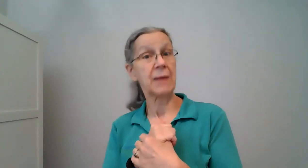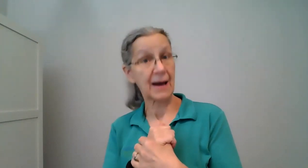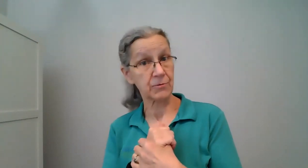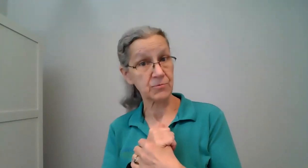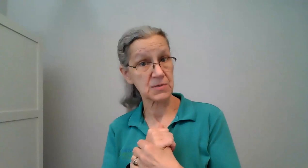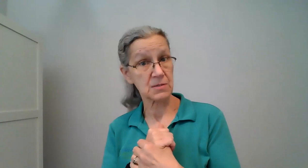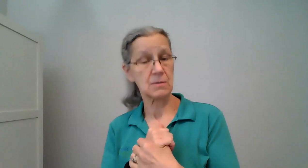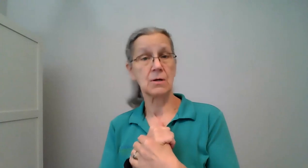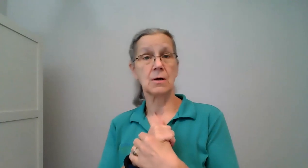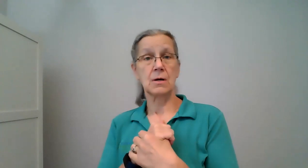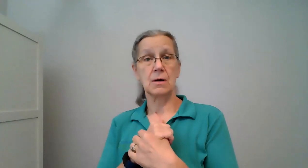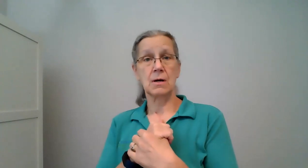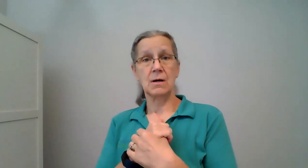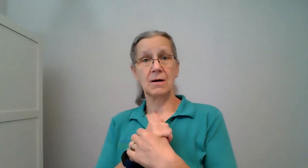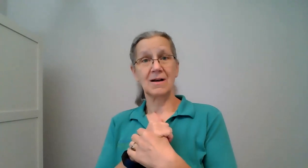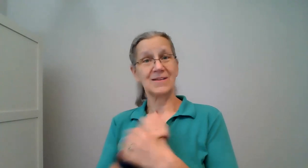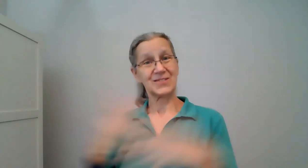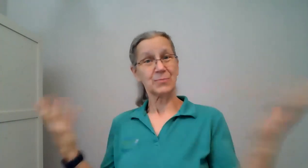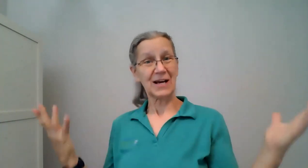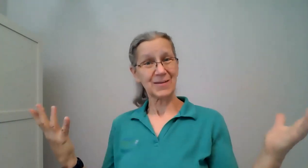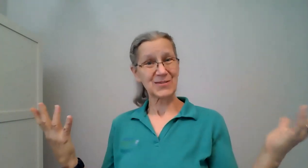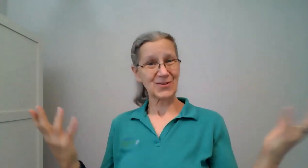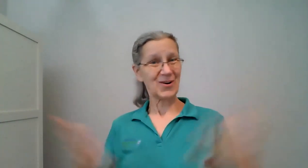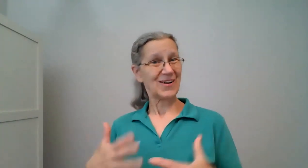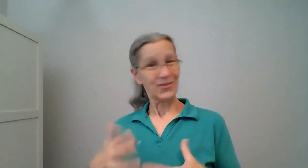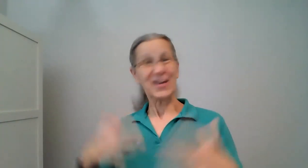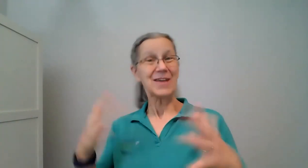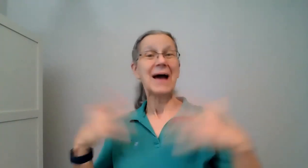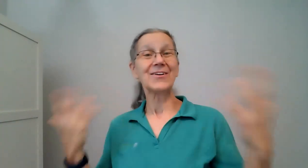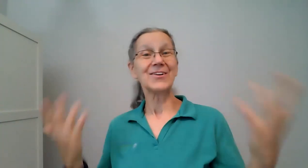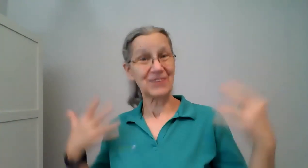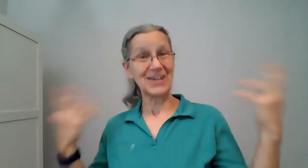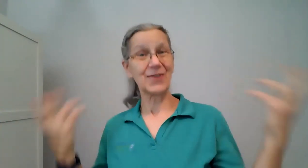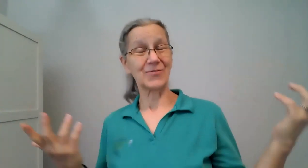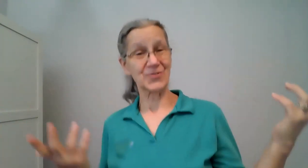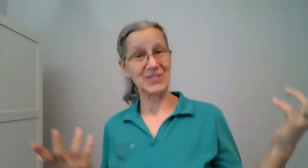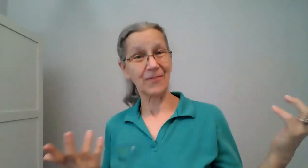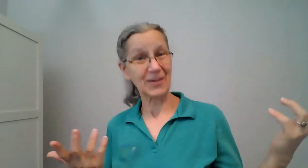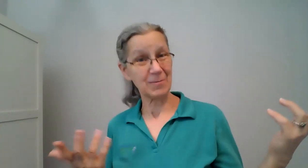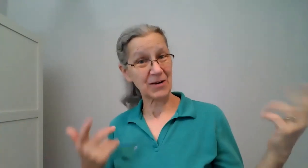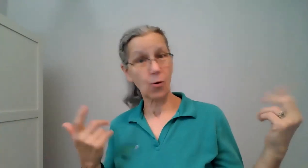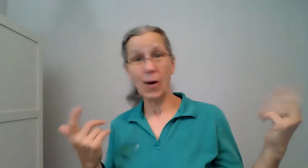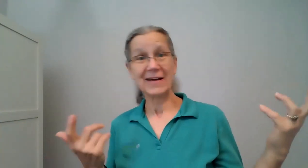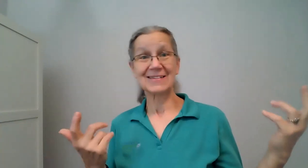patterns sometimes looking back on a video of yourself can be quite